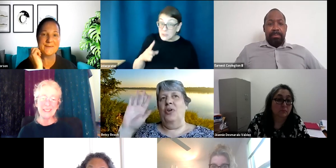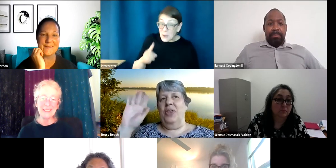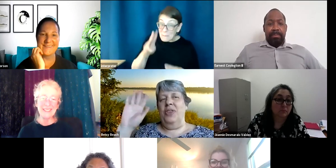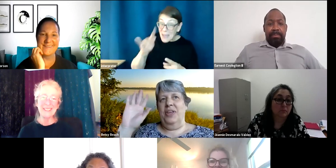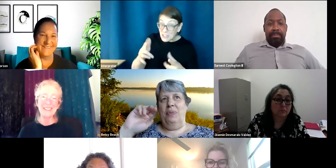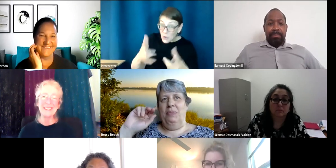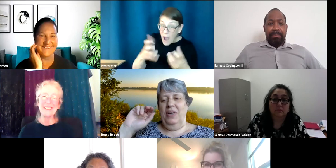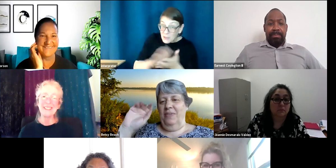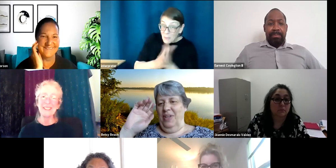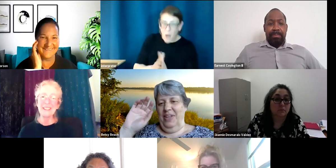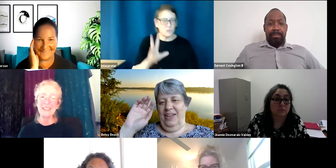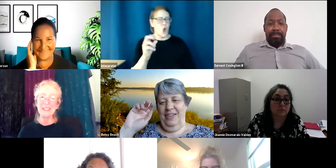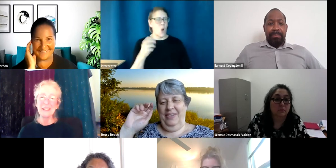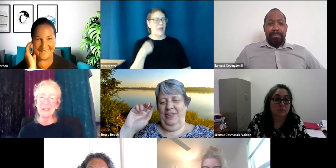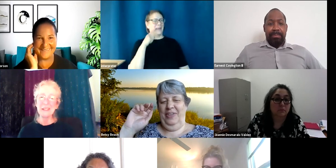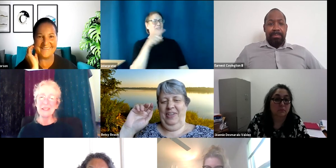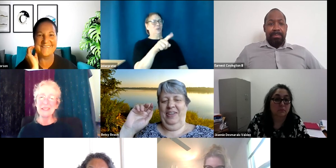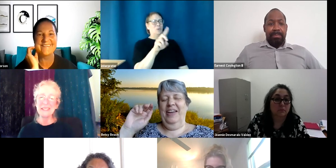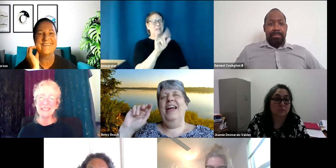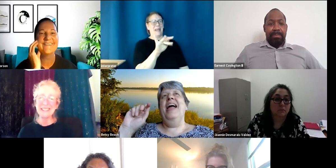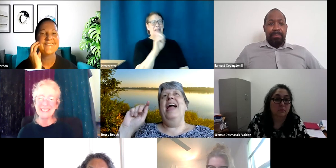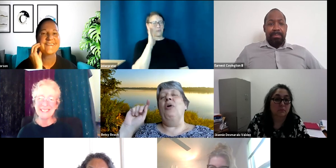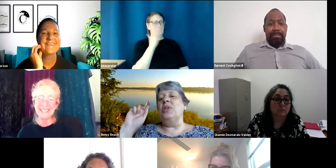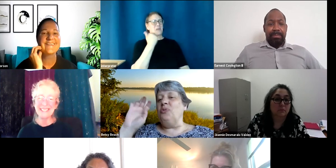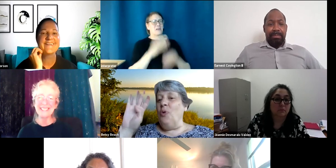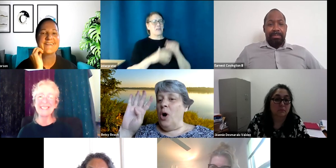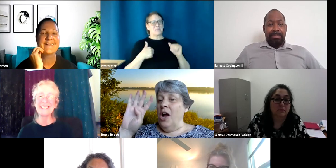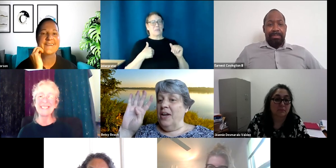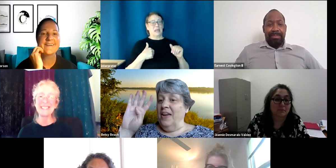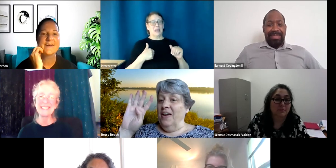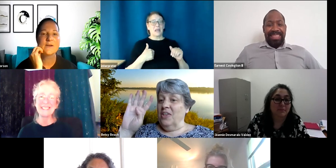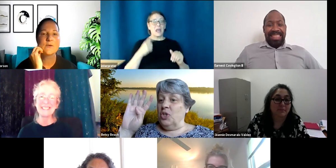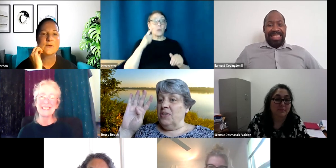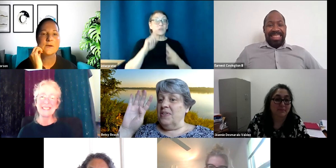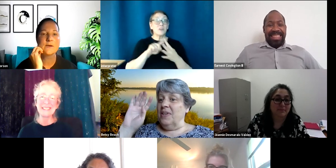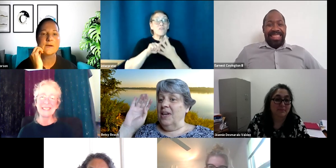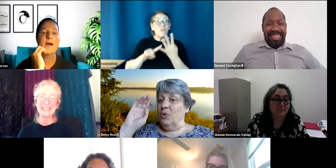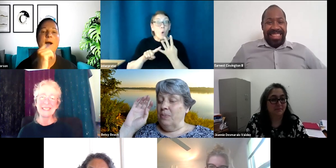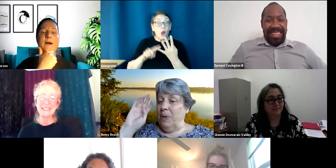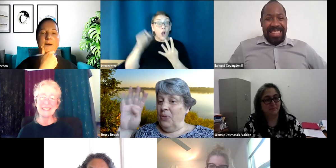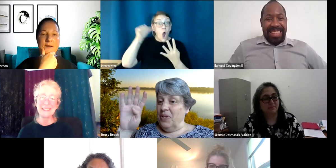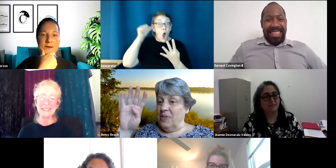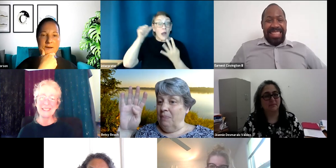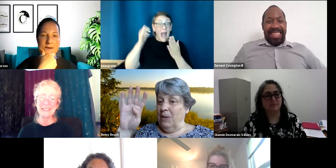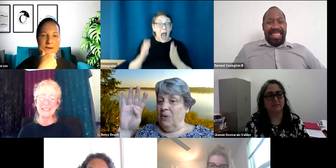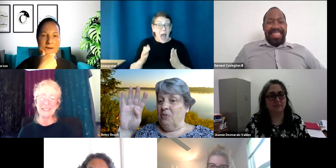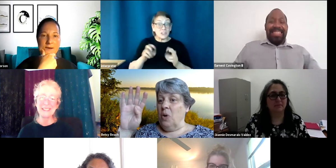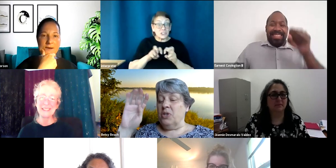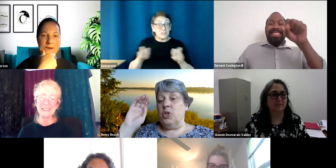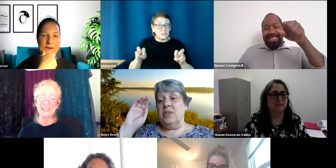no. I think you'd be my. Yeah. It was for audiologists and it was about the same number of questions